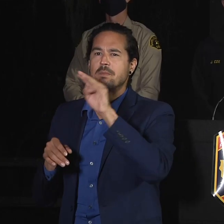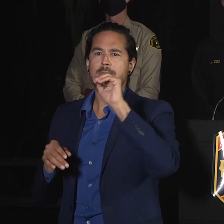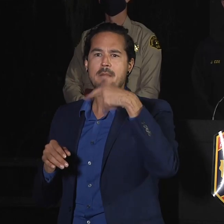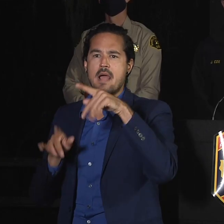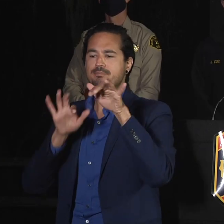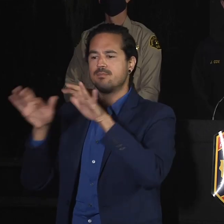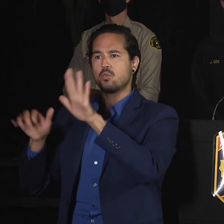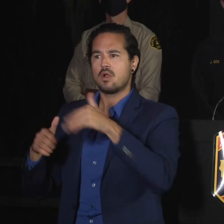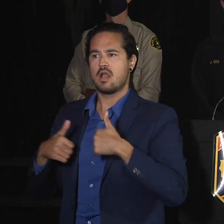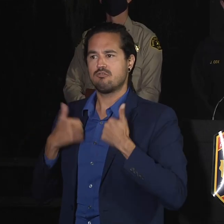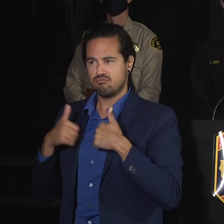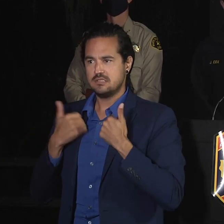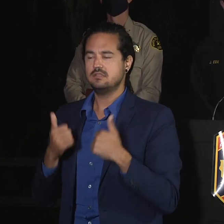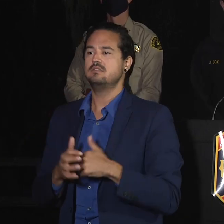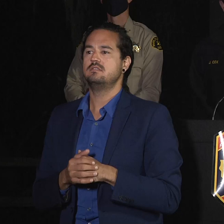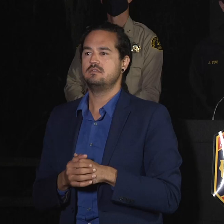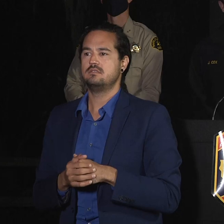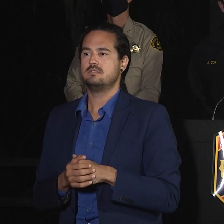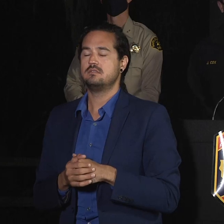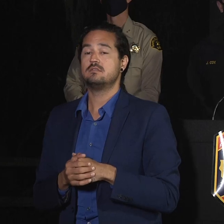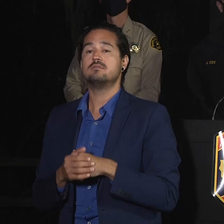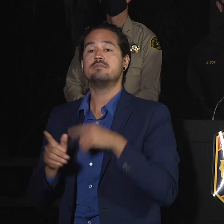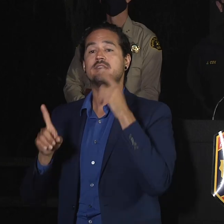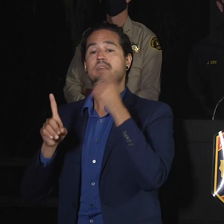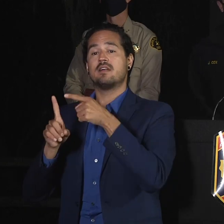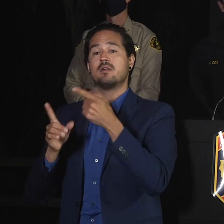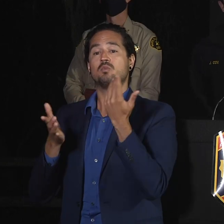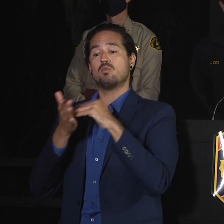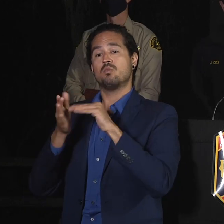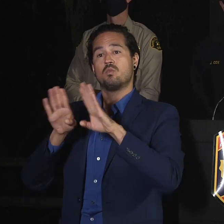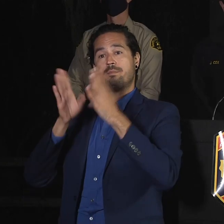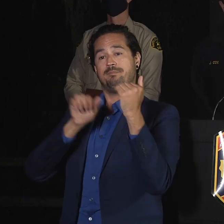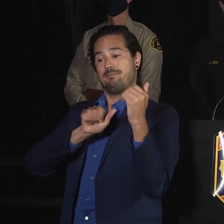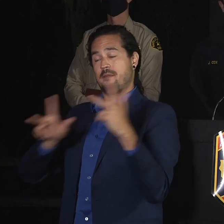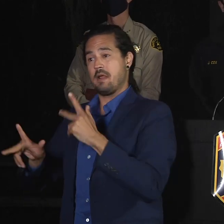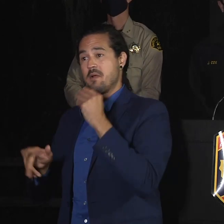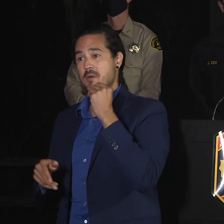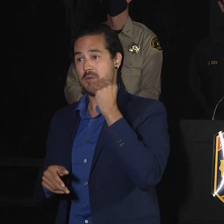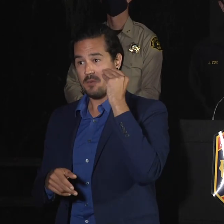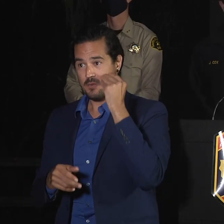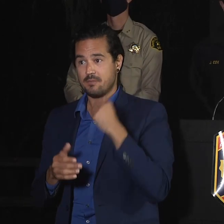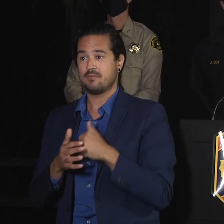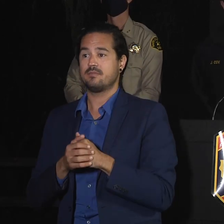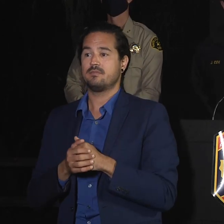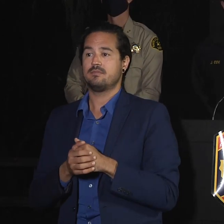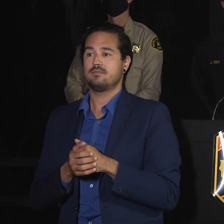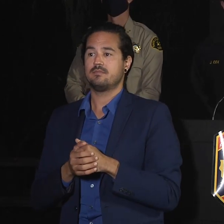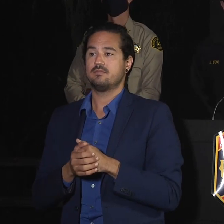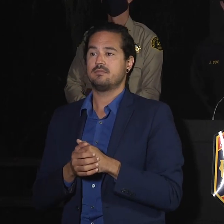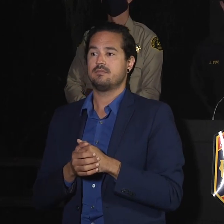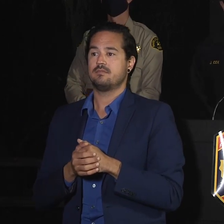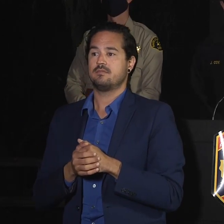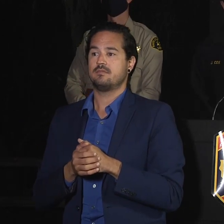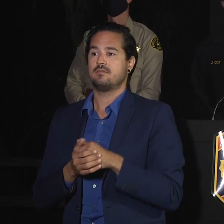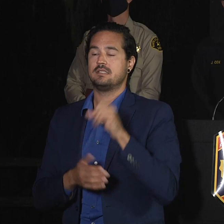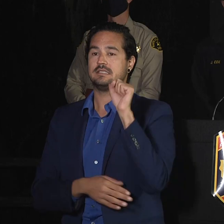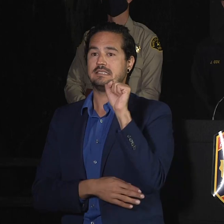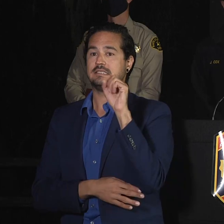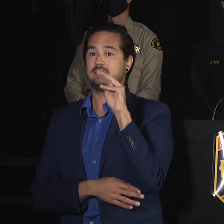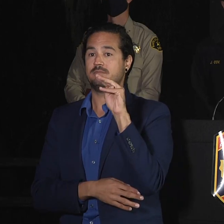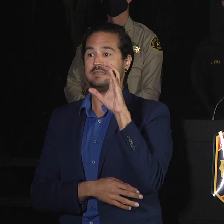is smco.community.zonehaven. And that's smco